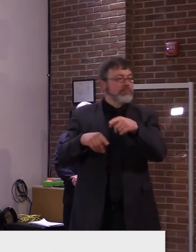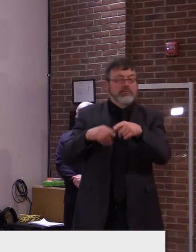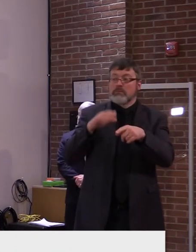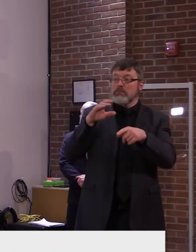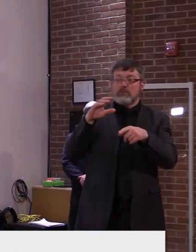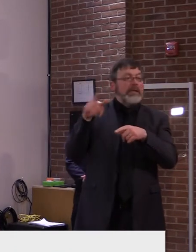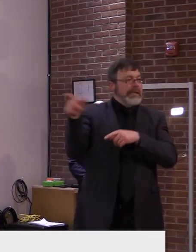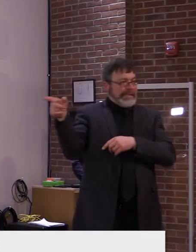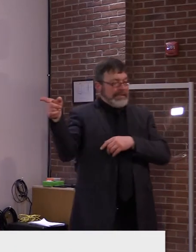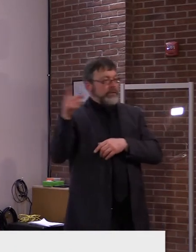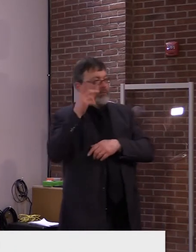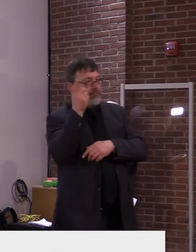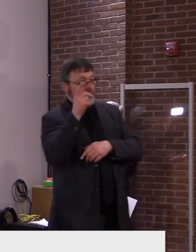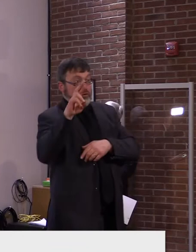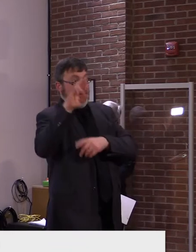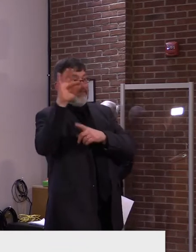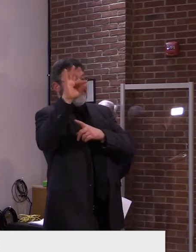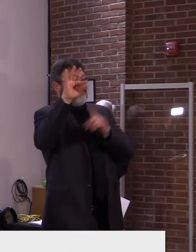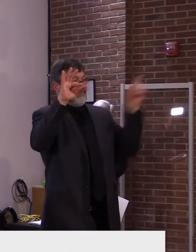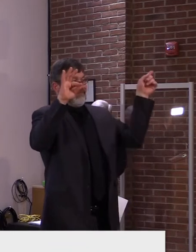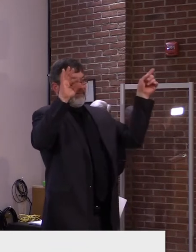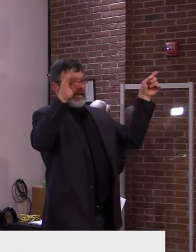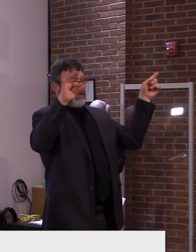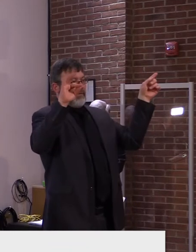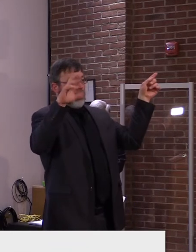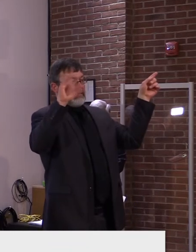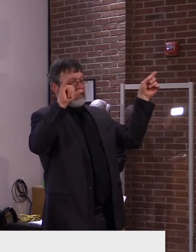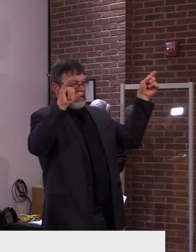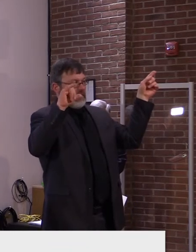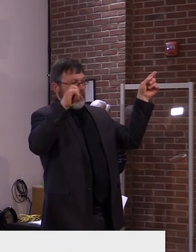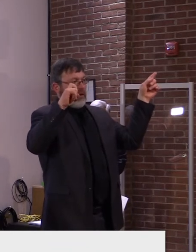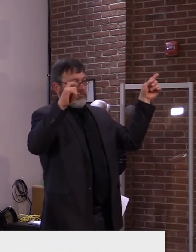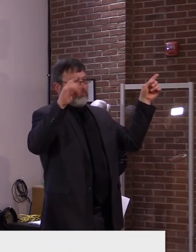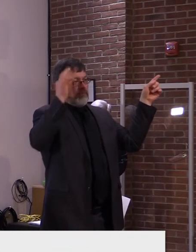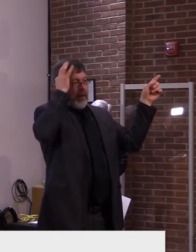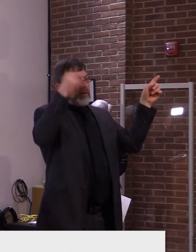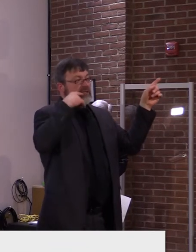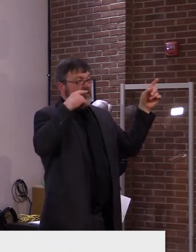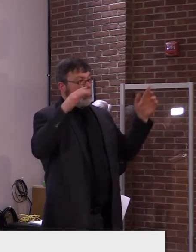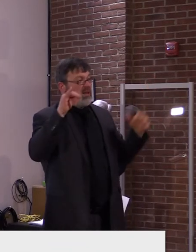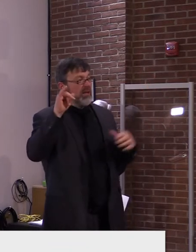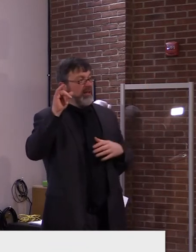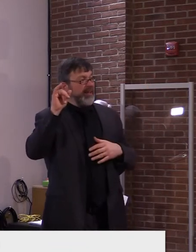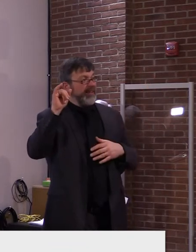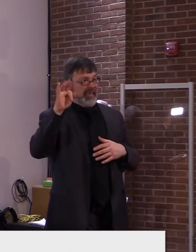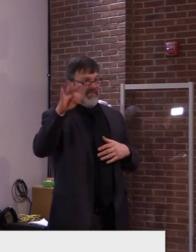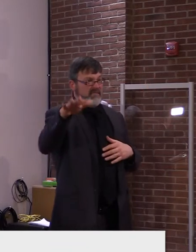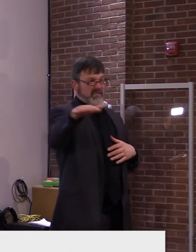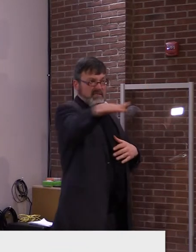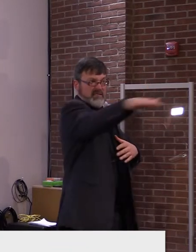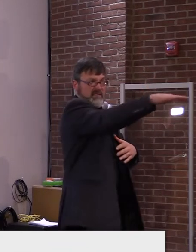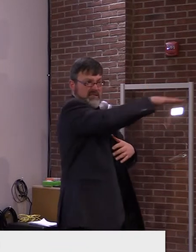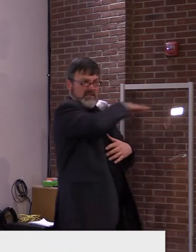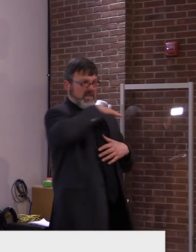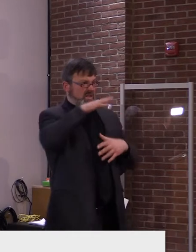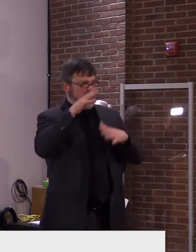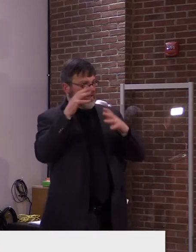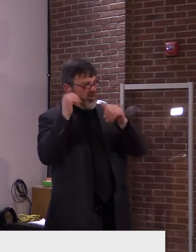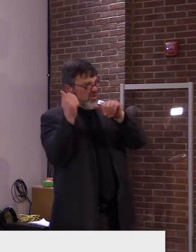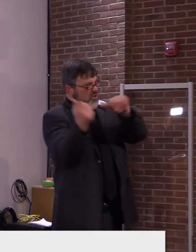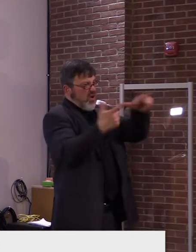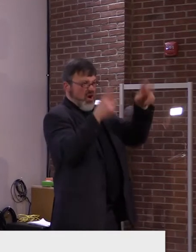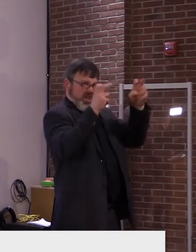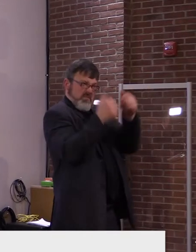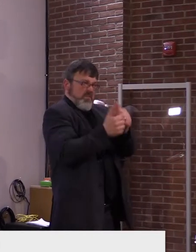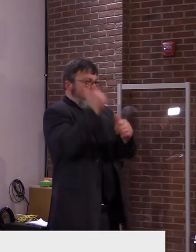done, um, mid summer. So I think we're falling in line with that and, uh, we're hopeful. We continue to build on the supply and what we're